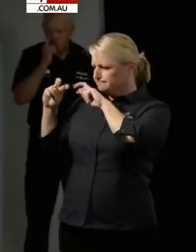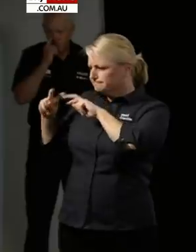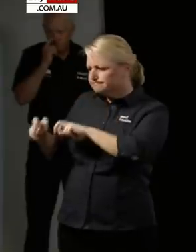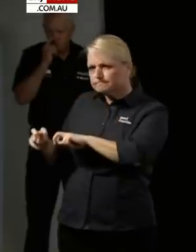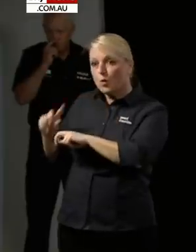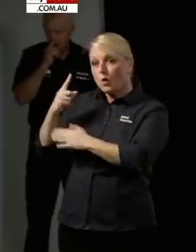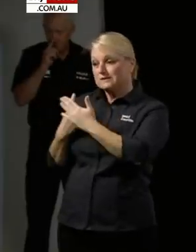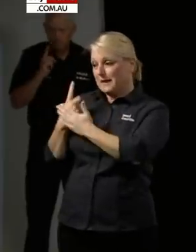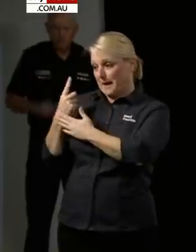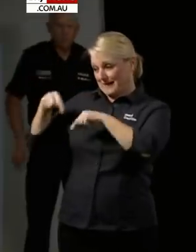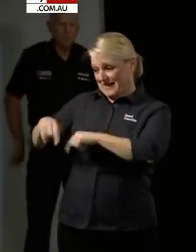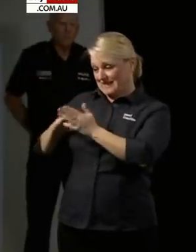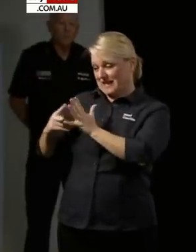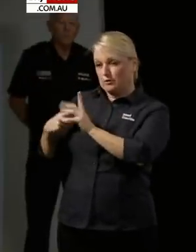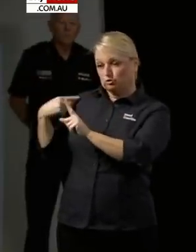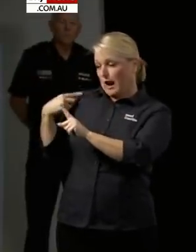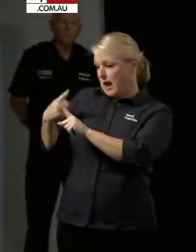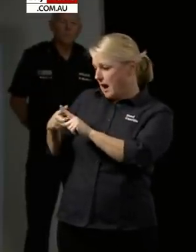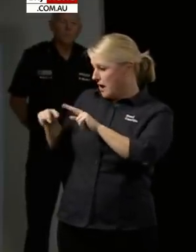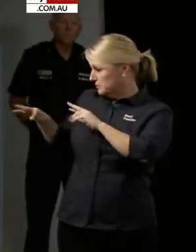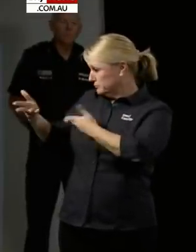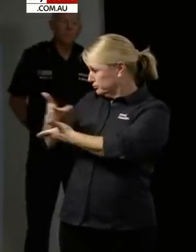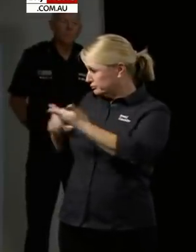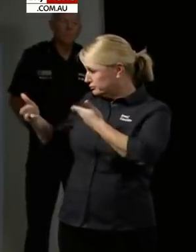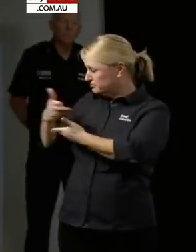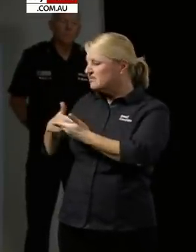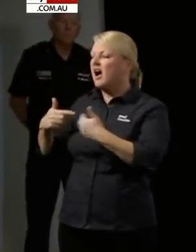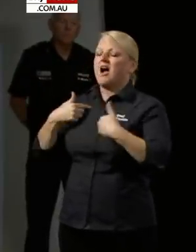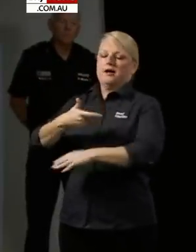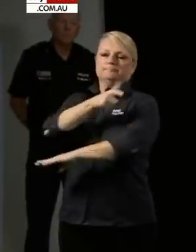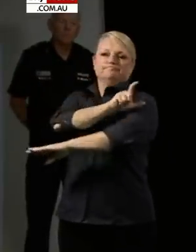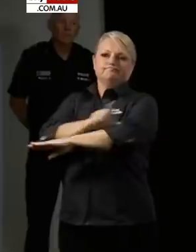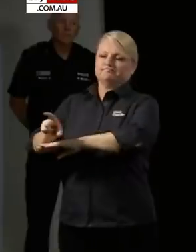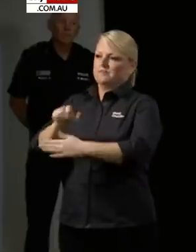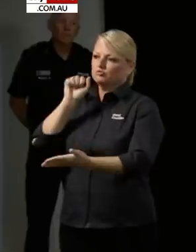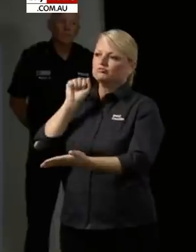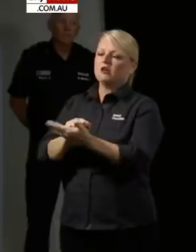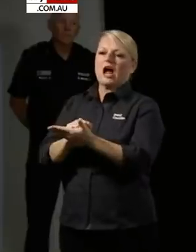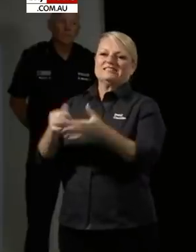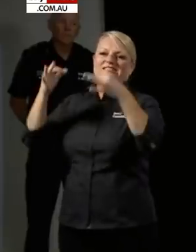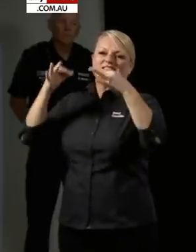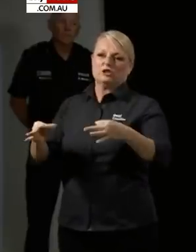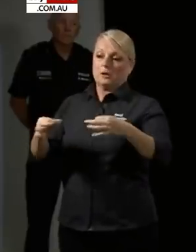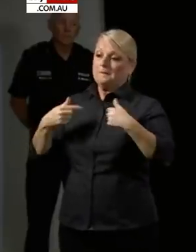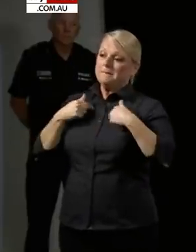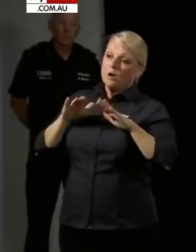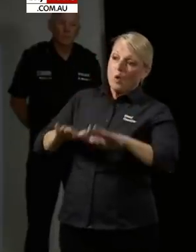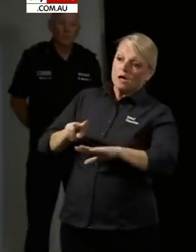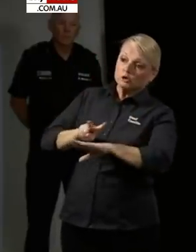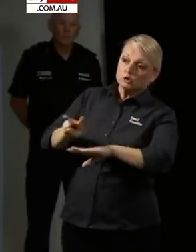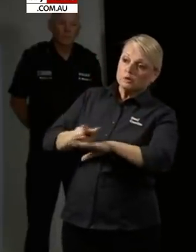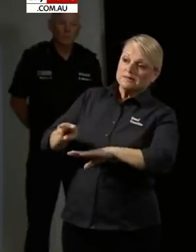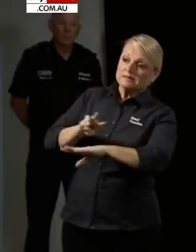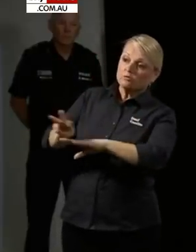here and I know that this is the right thing to do. I can't be making this decision in two or three weeks time or even two or three days